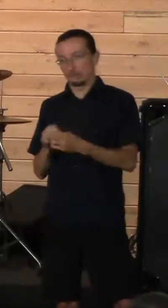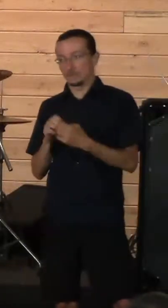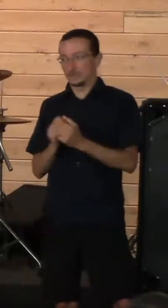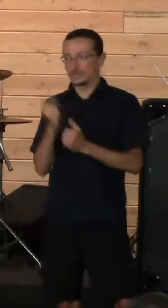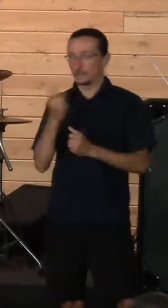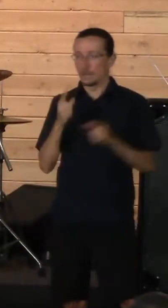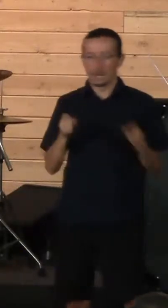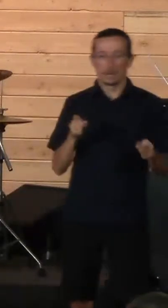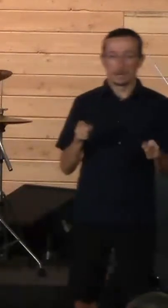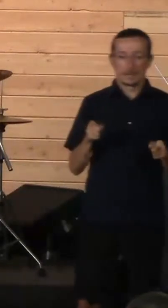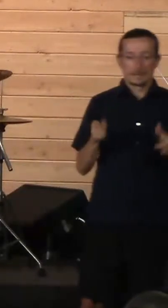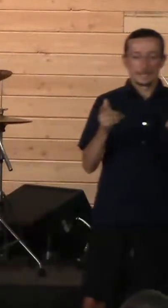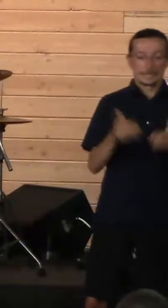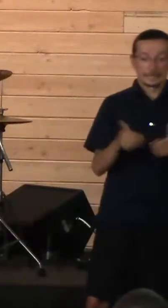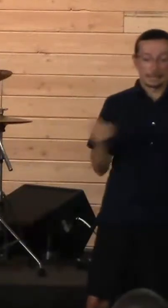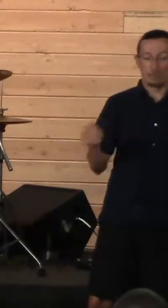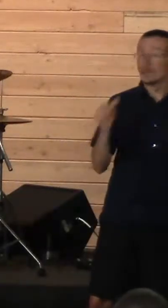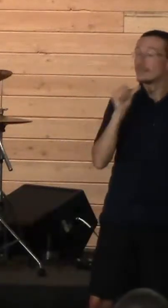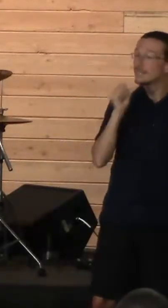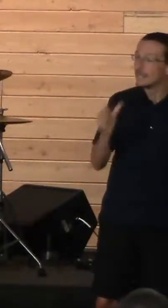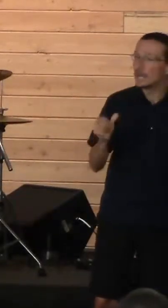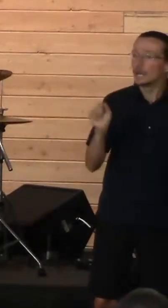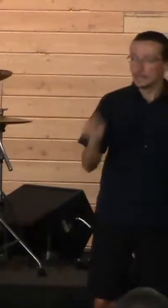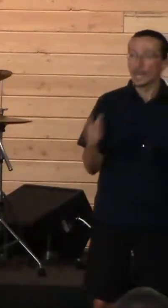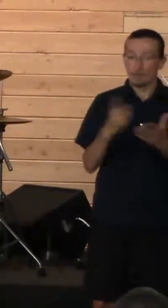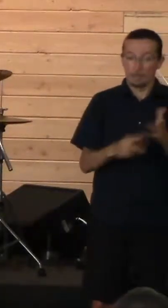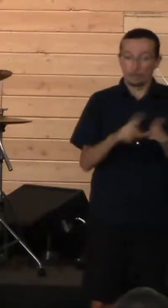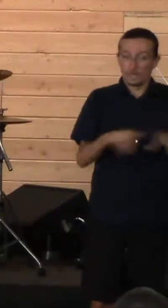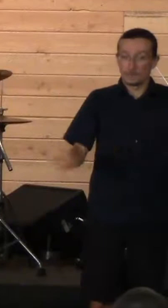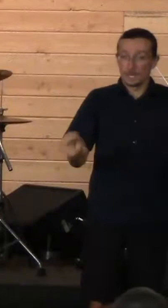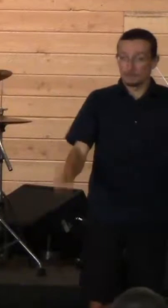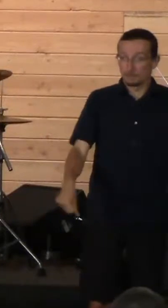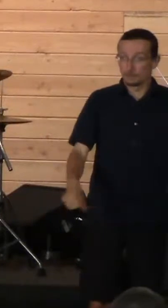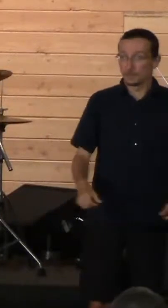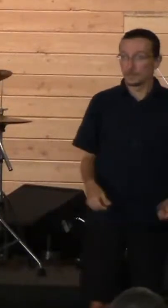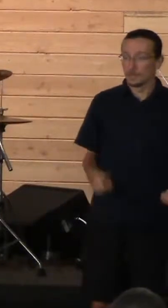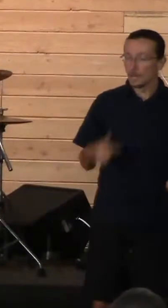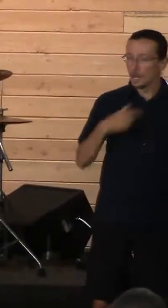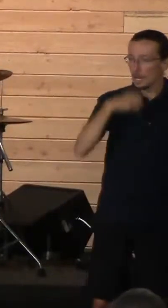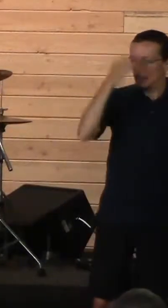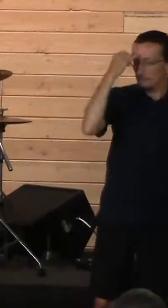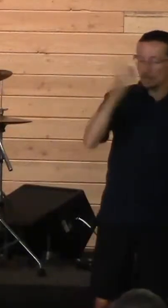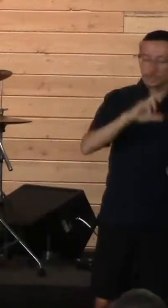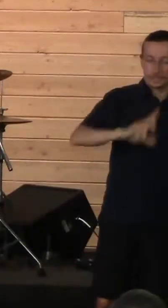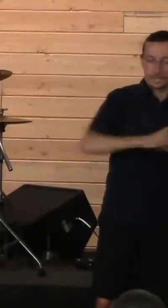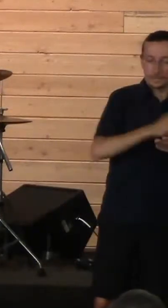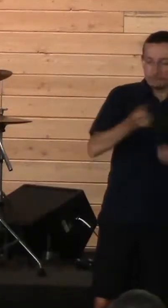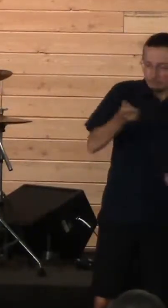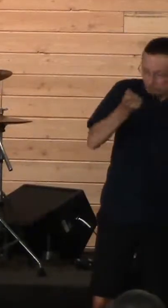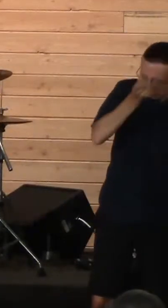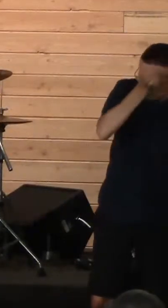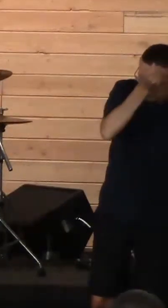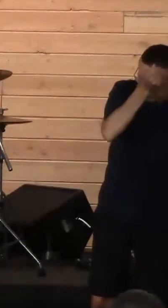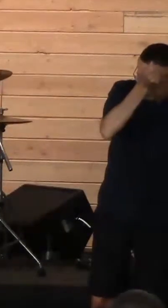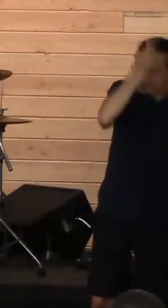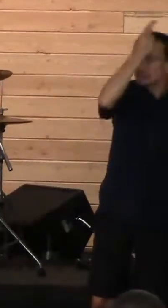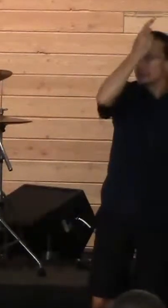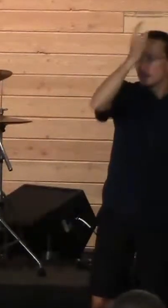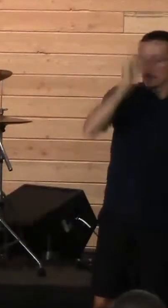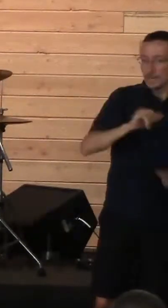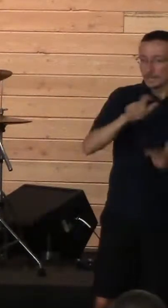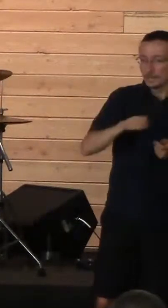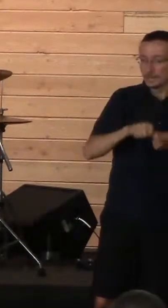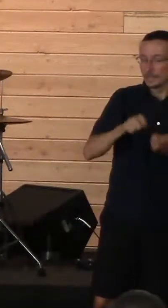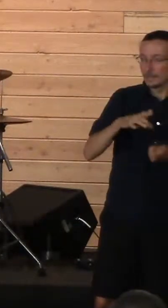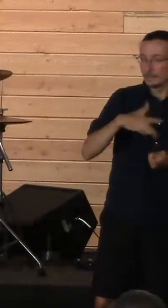They don't just result in the other. And so I imagine that David really understood this exact feeling because when he